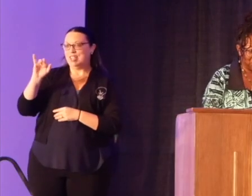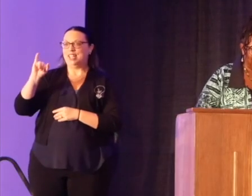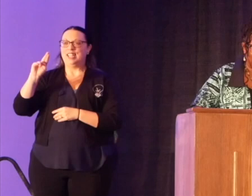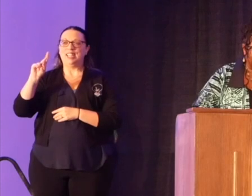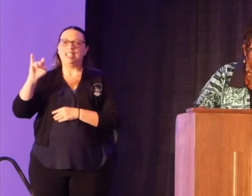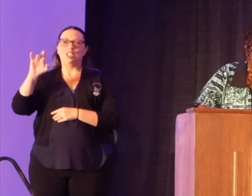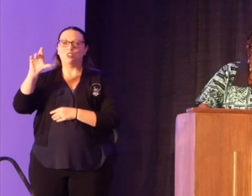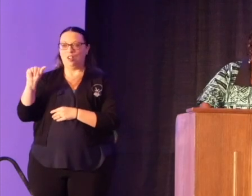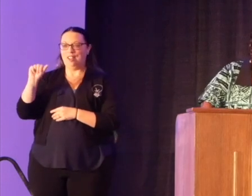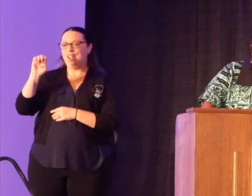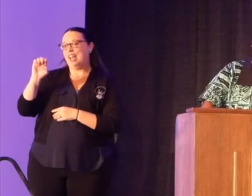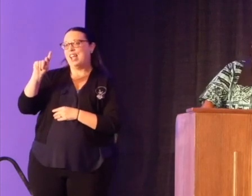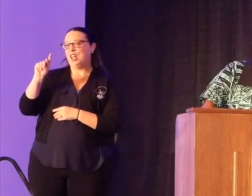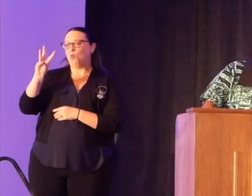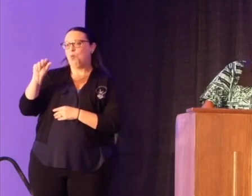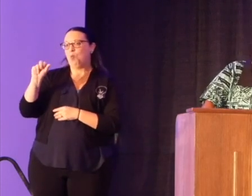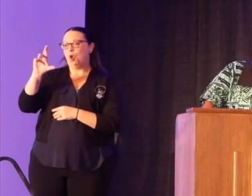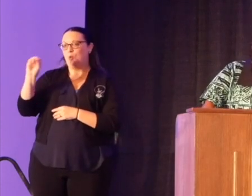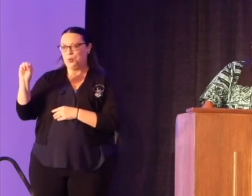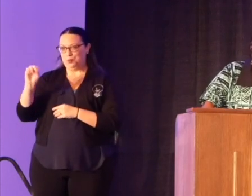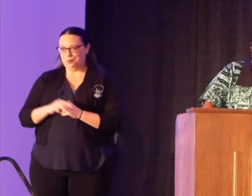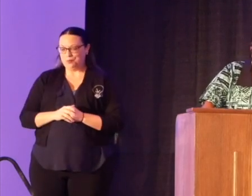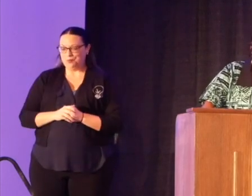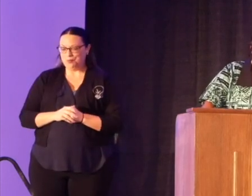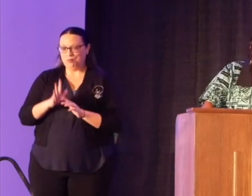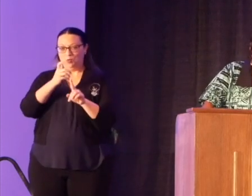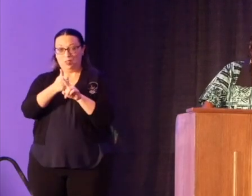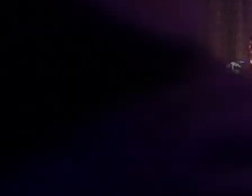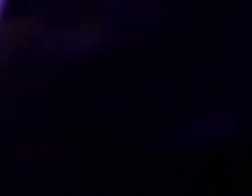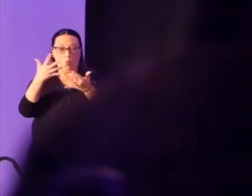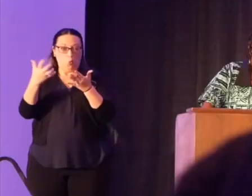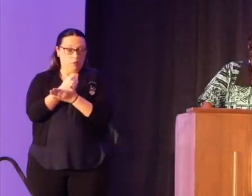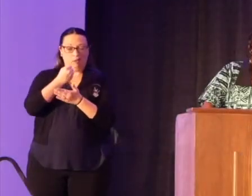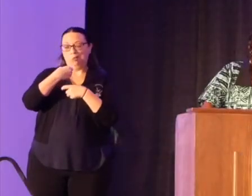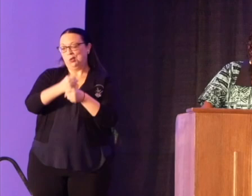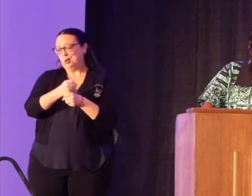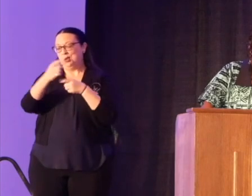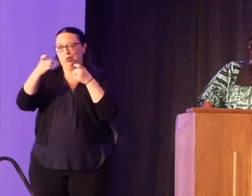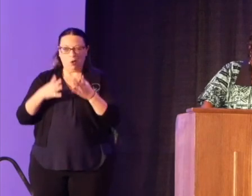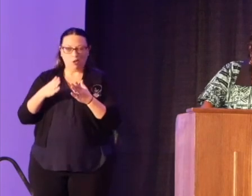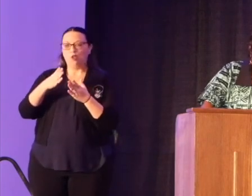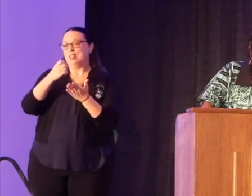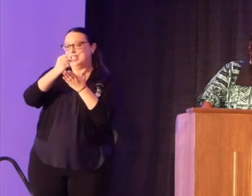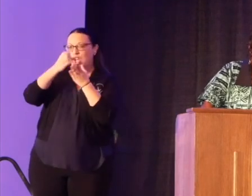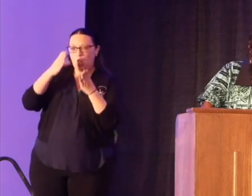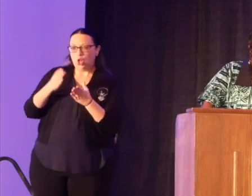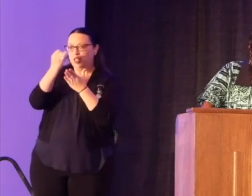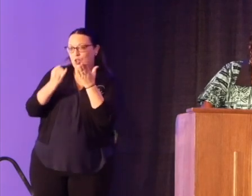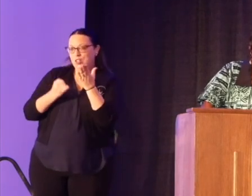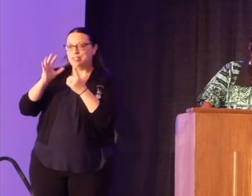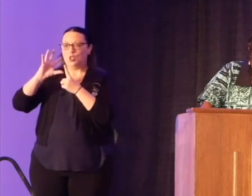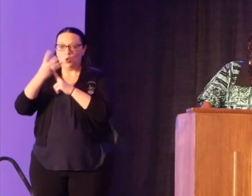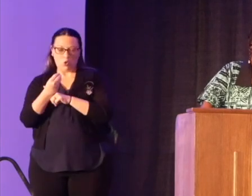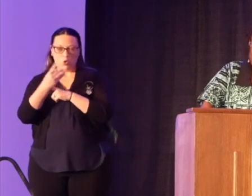Indira Atwaru. She's an award-winning producer, director, scholar, and arts and culture